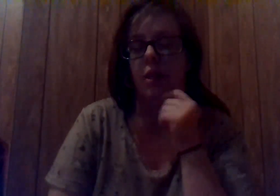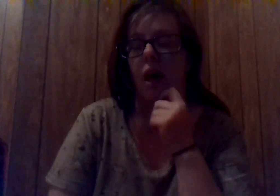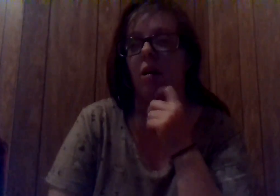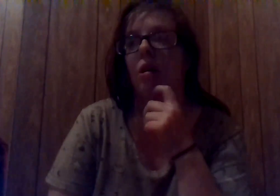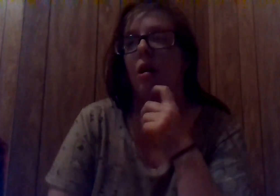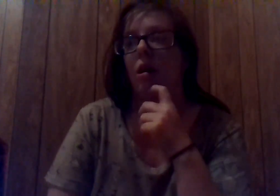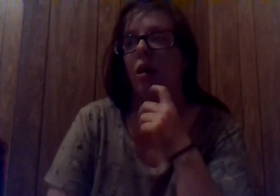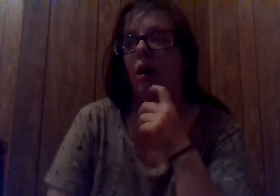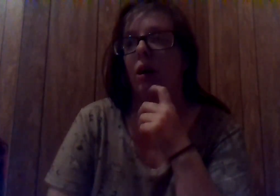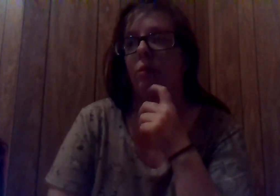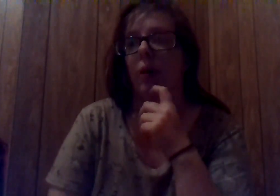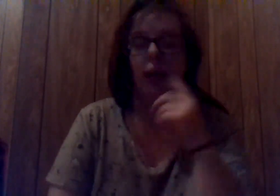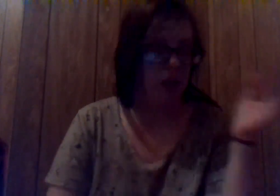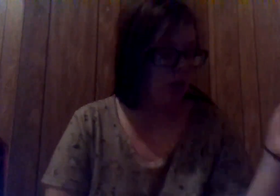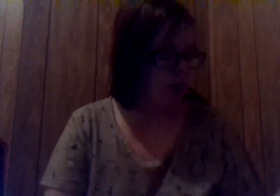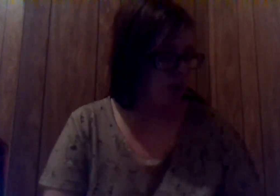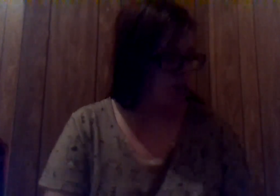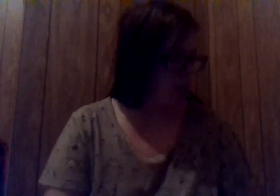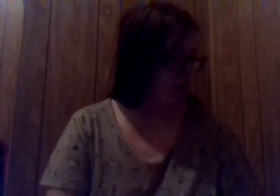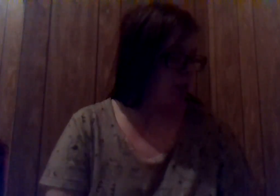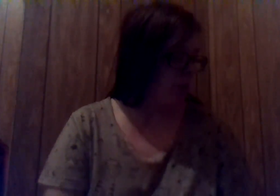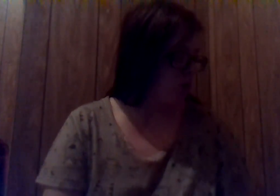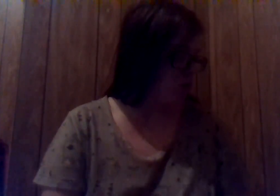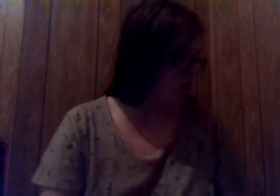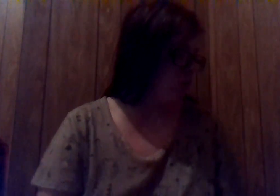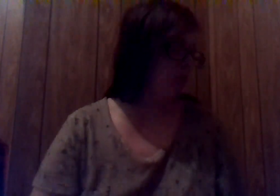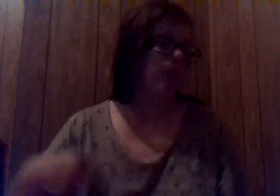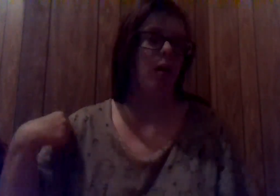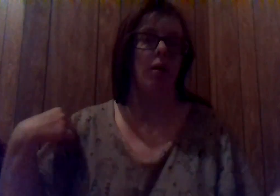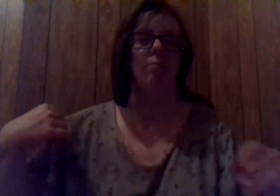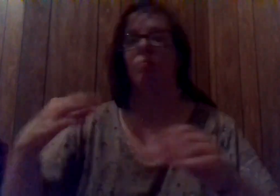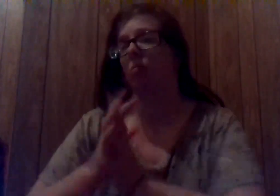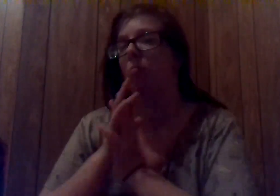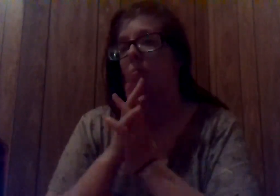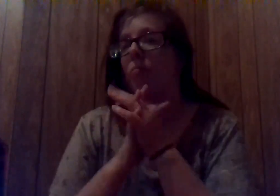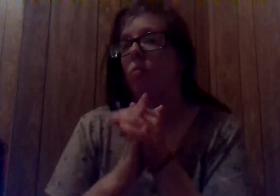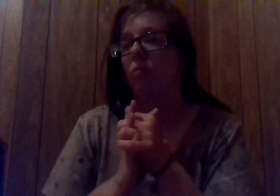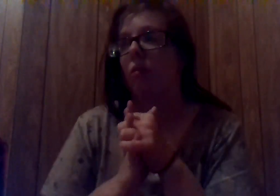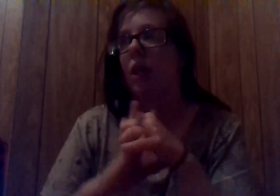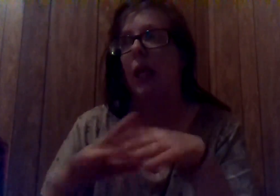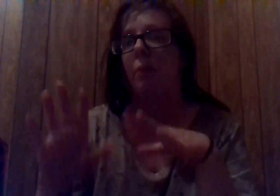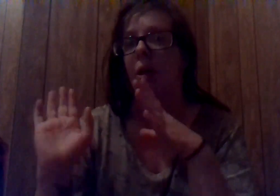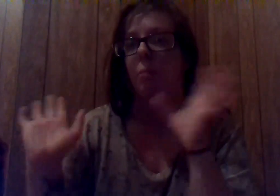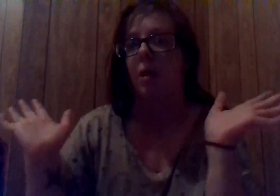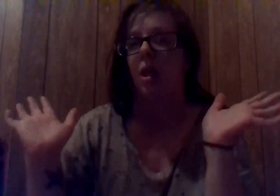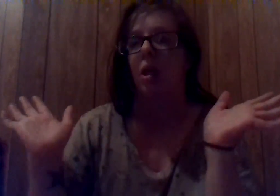that. I get a lot of these kind of emails claiming to be